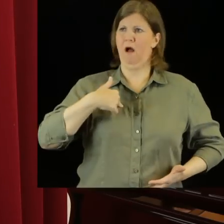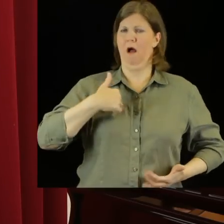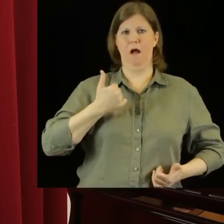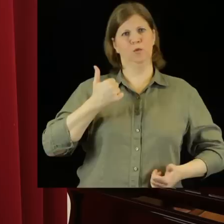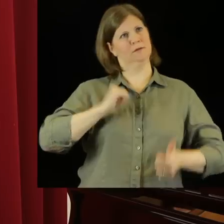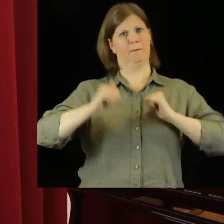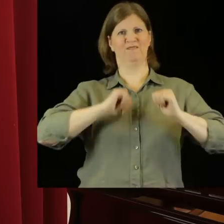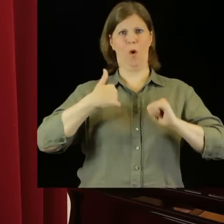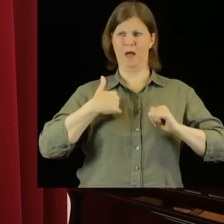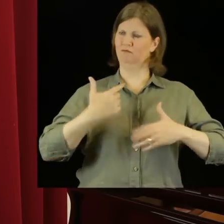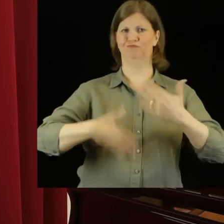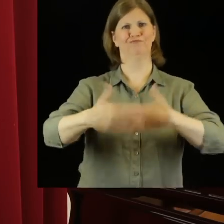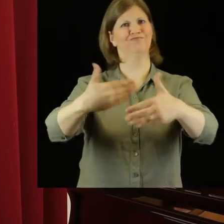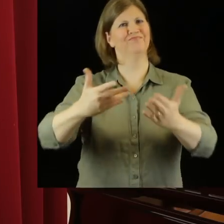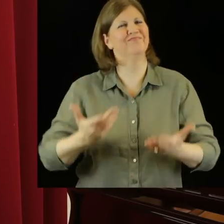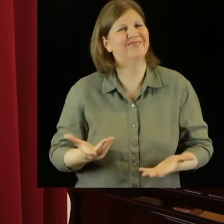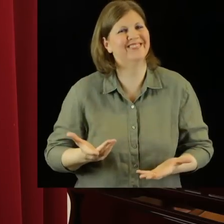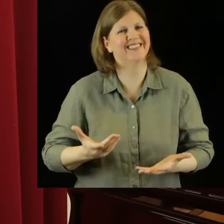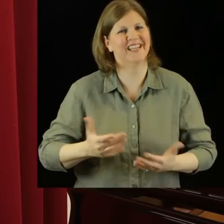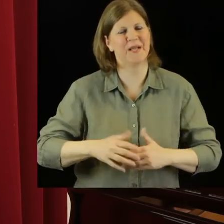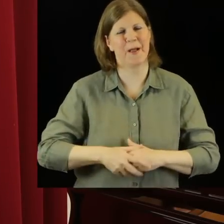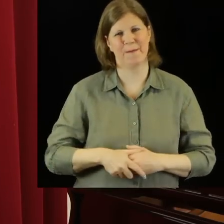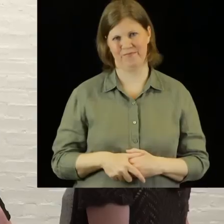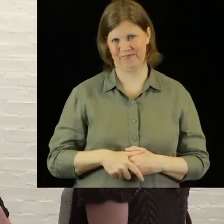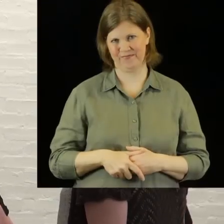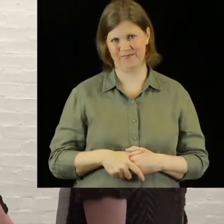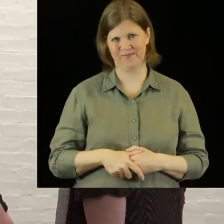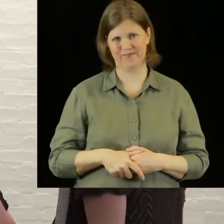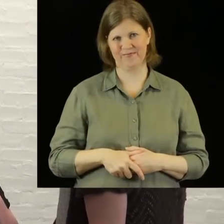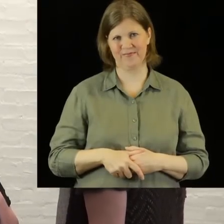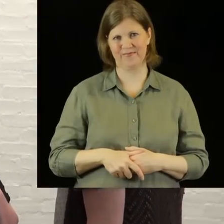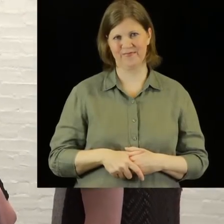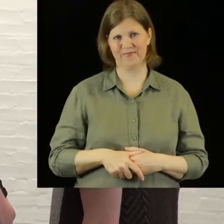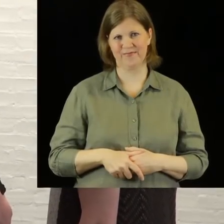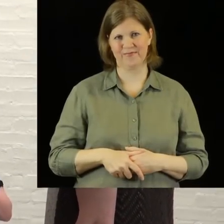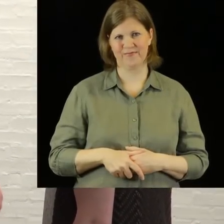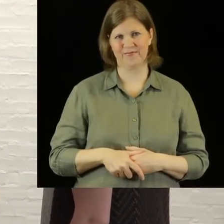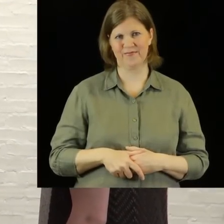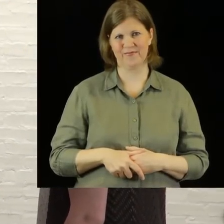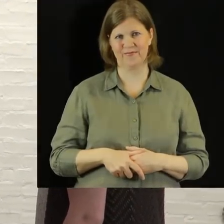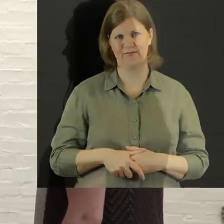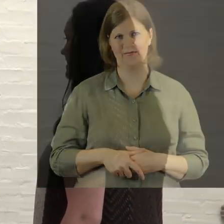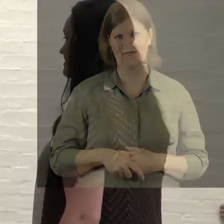and my confidence as myself as a performer has gone way up.